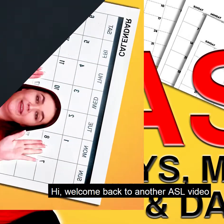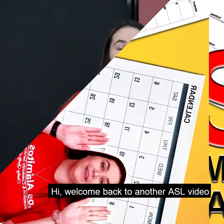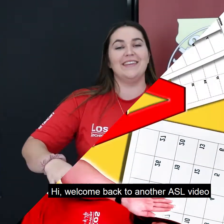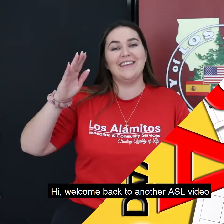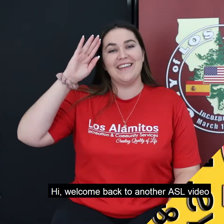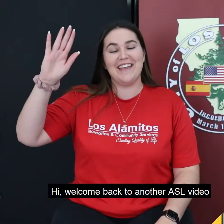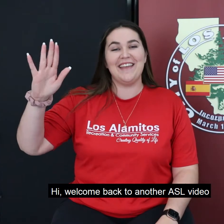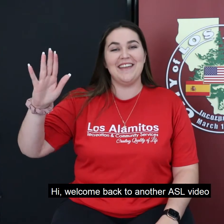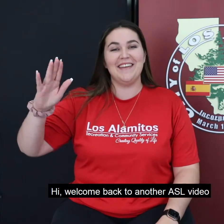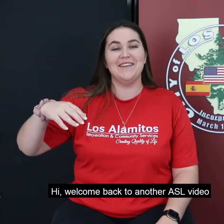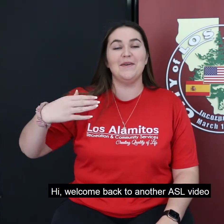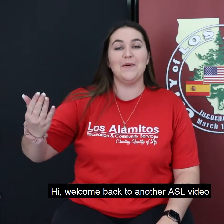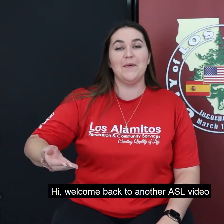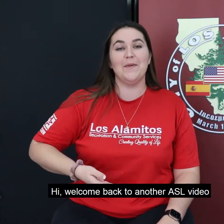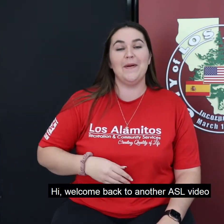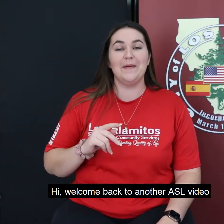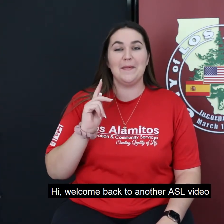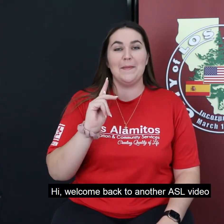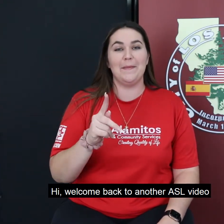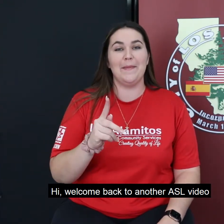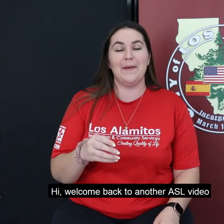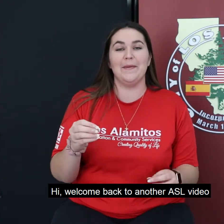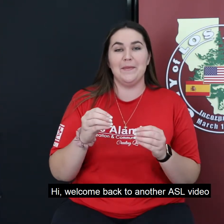Hi welcome back to another ASL video.